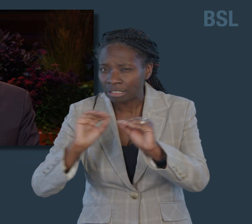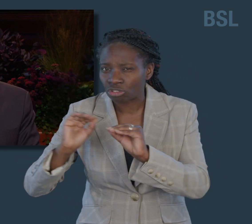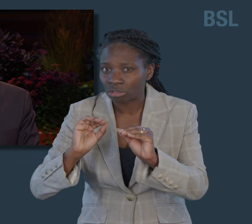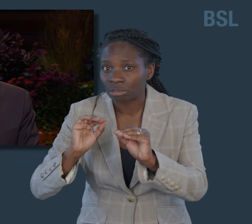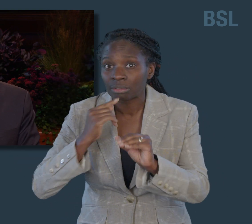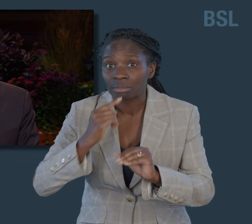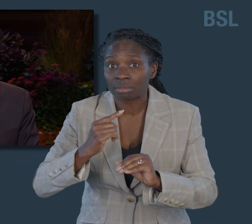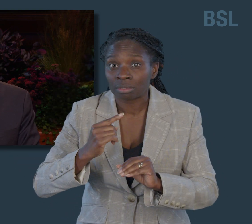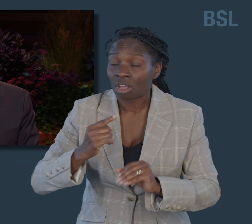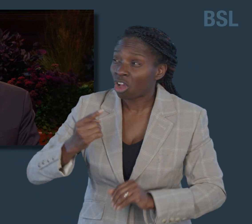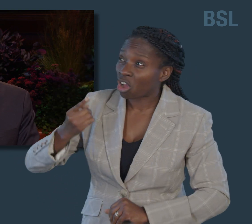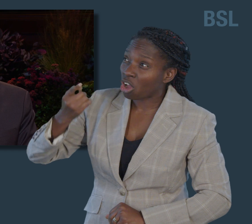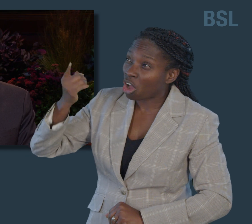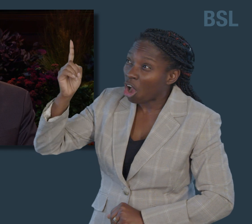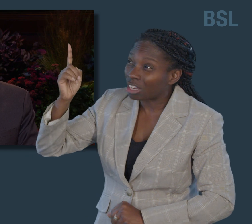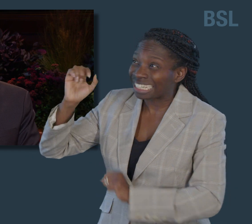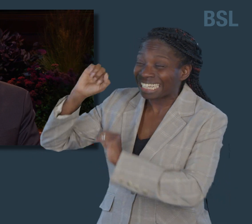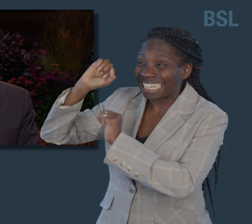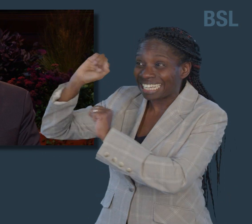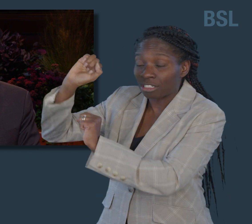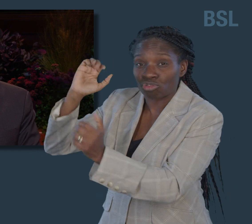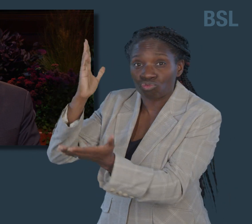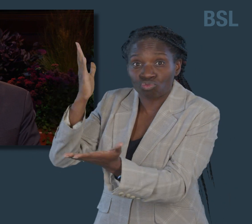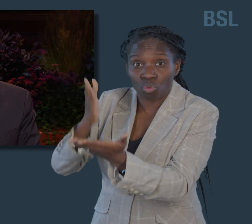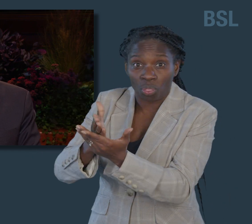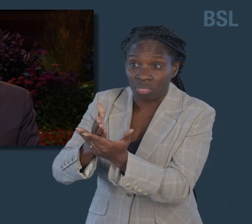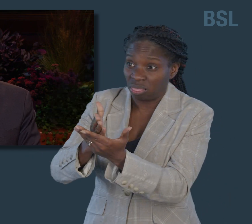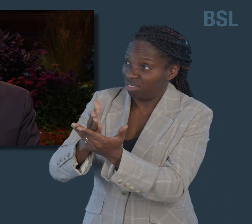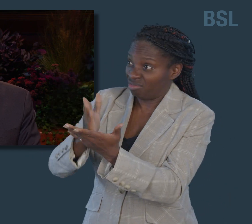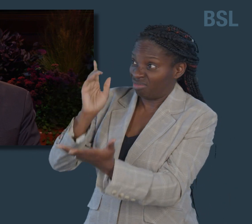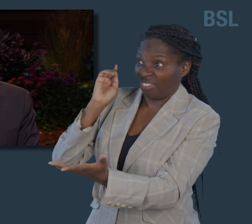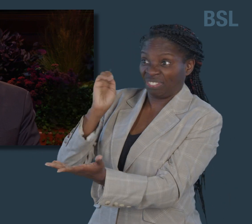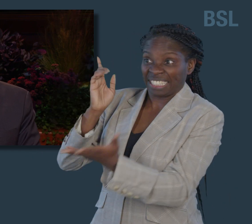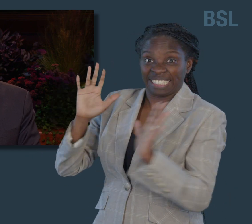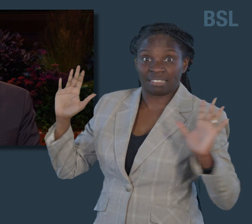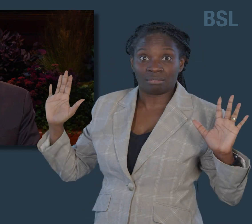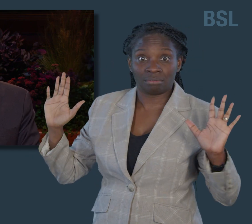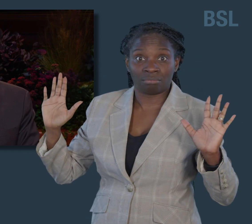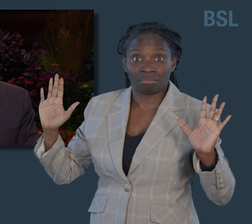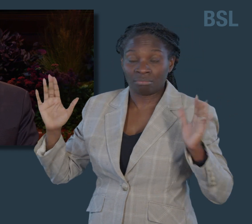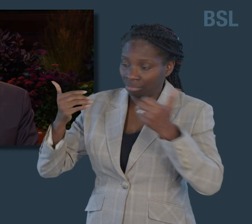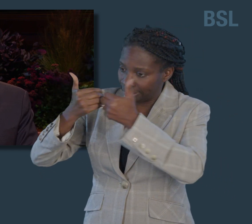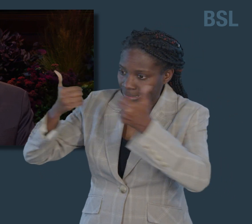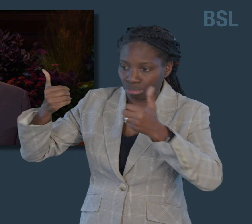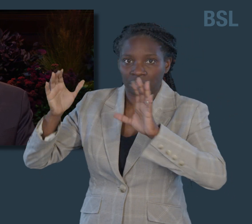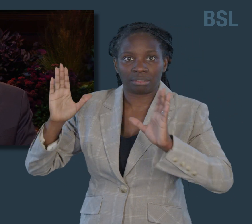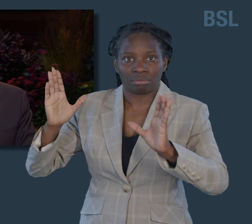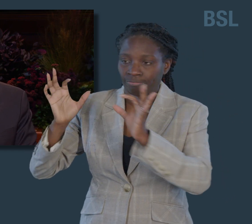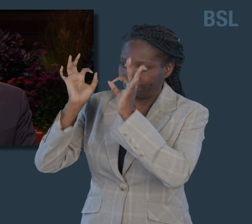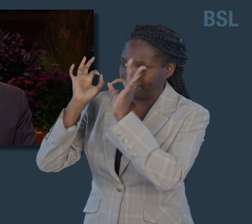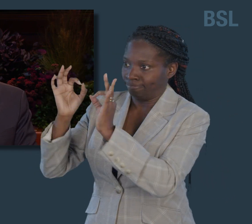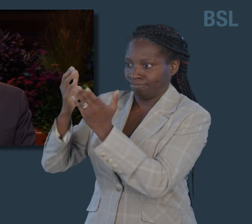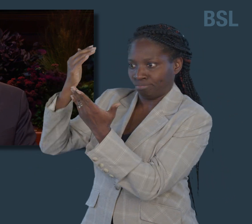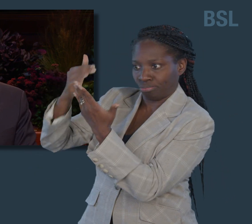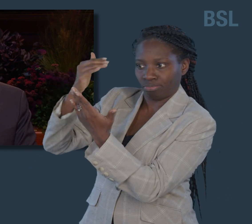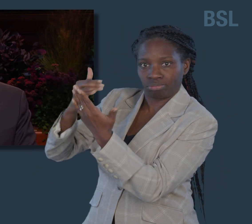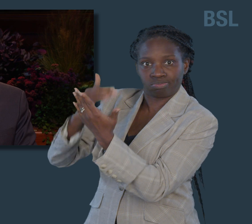saving truths are absolute, independent, and defined by God Himself.